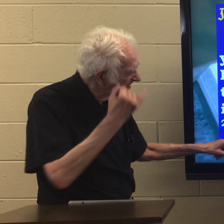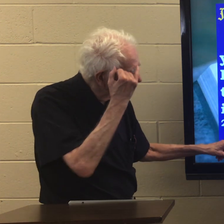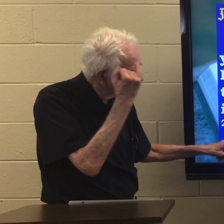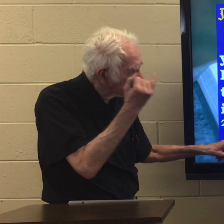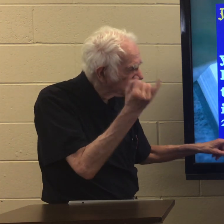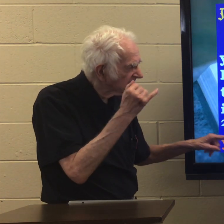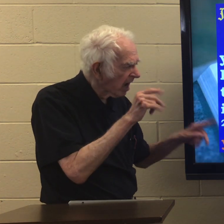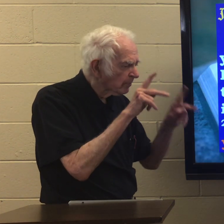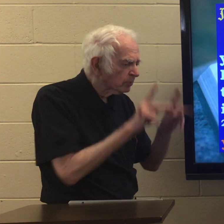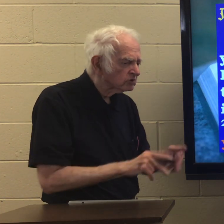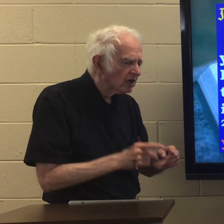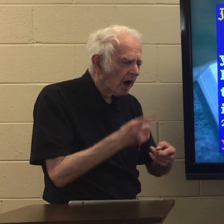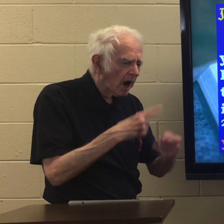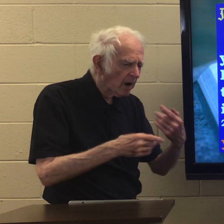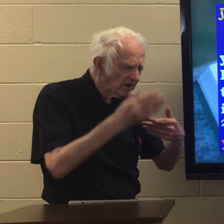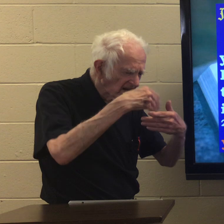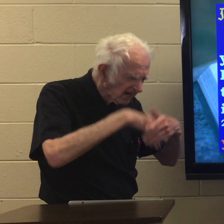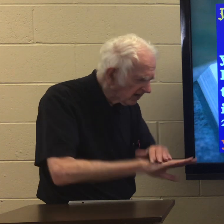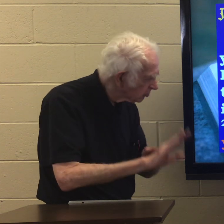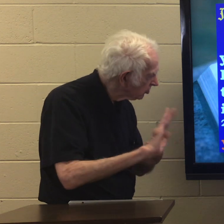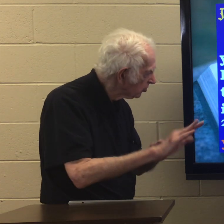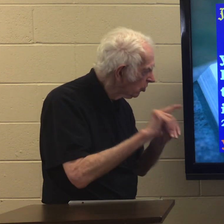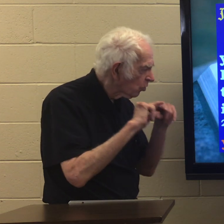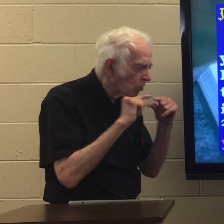Suppose a person comes into your group